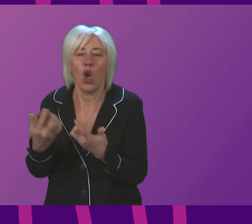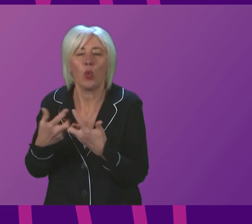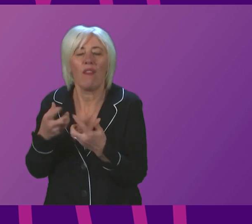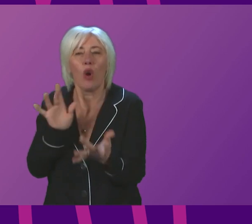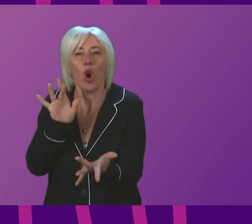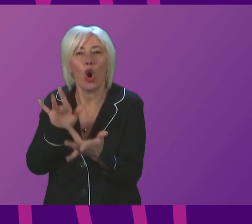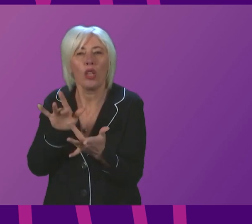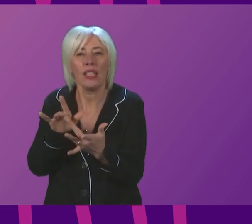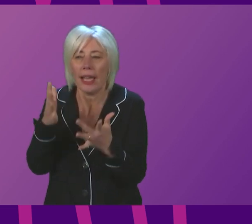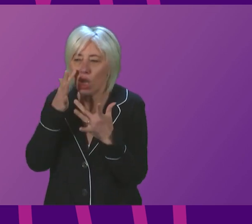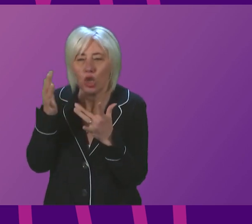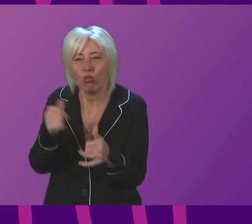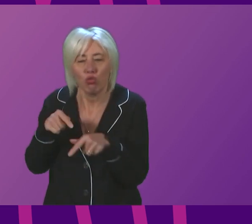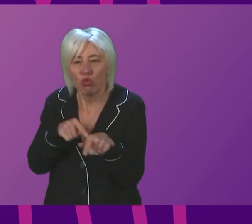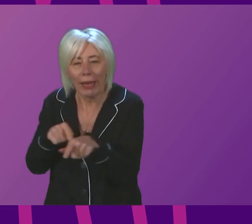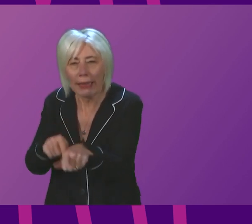and isolation.